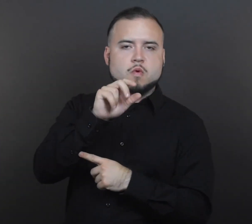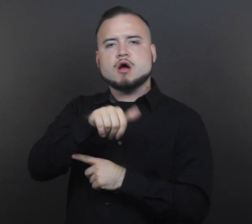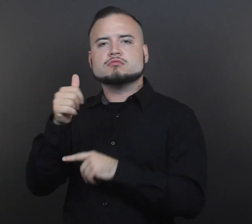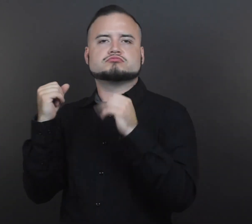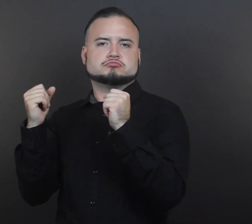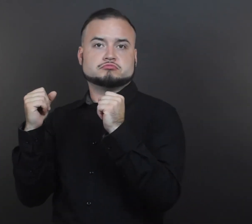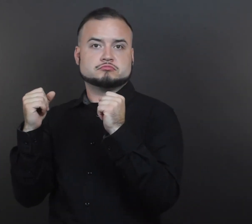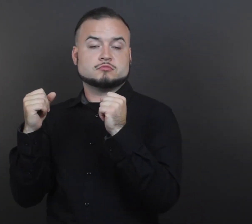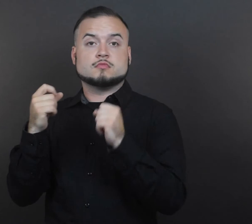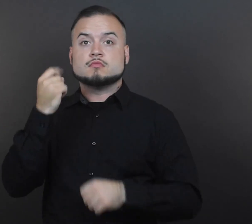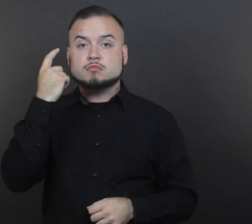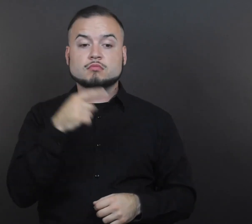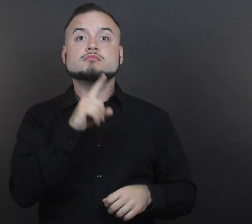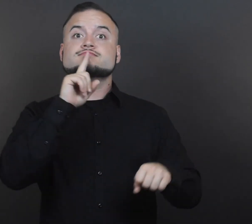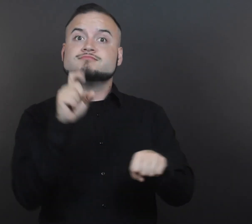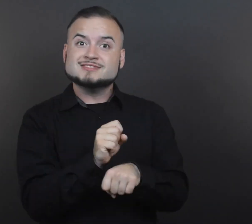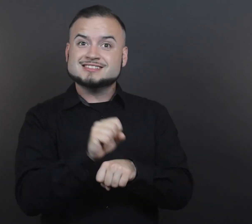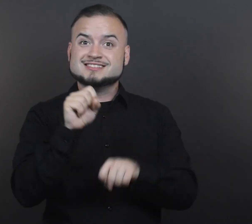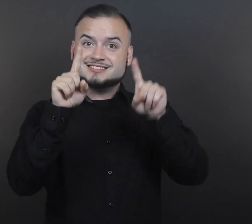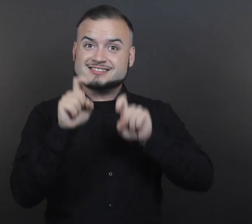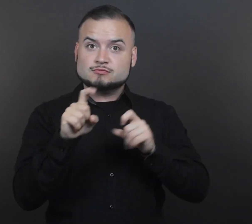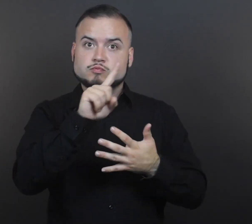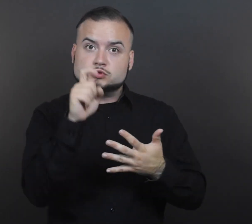Number Translation of actual test items is not allowed.